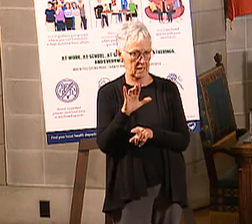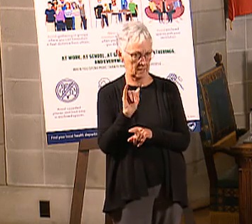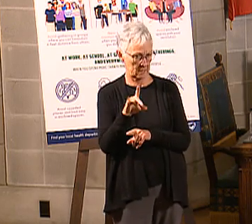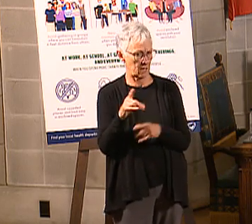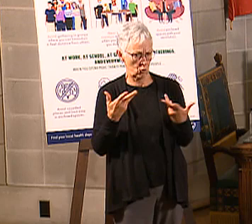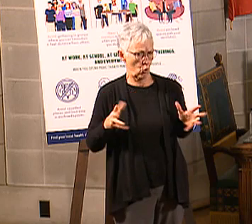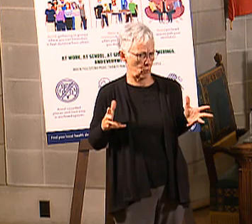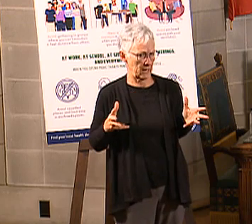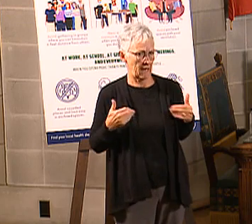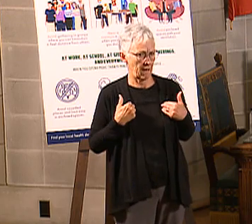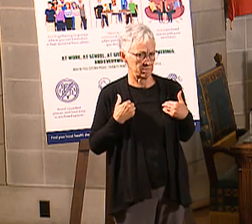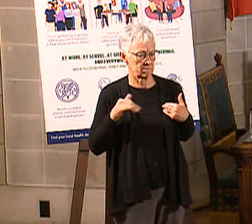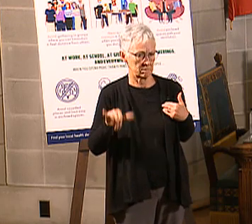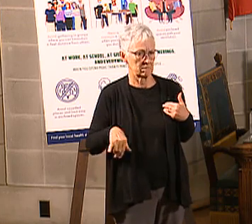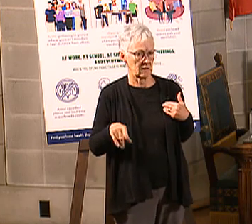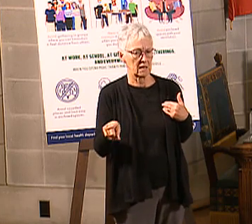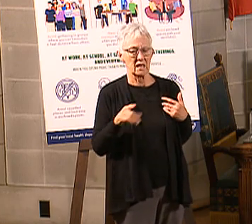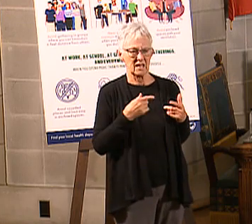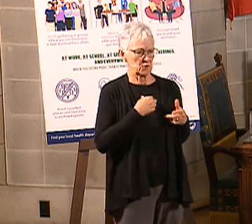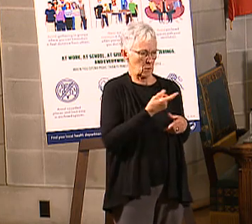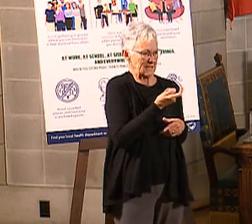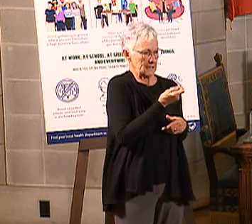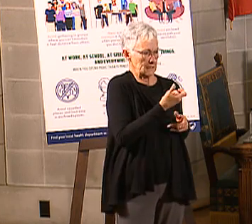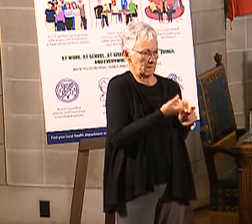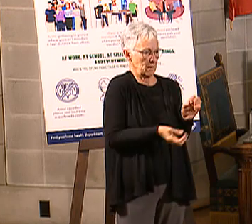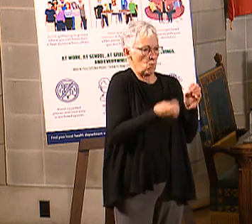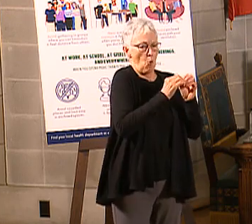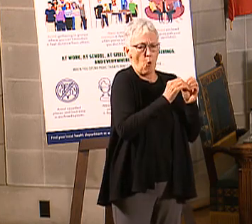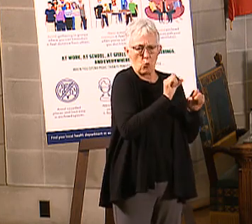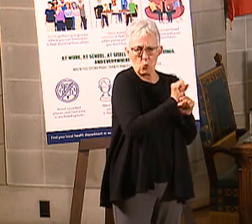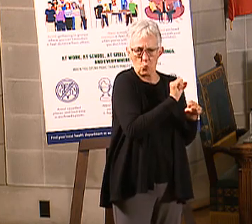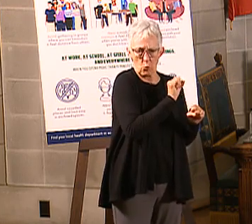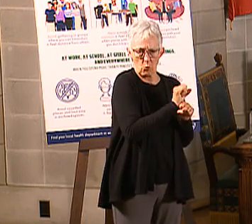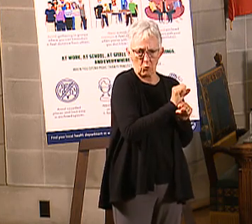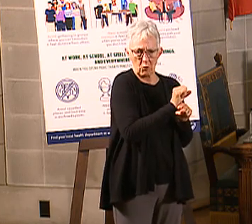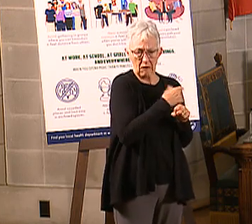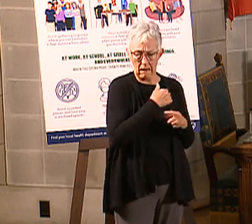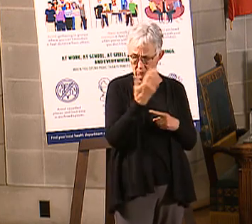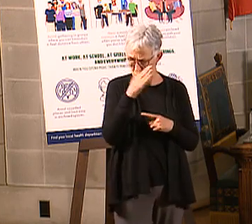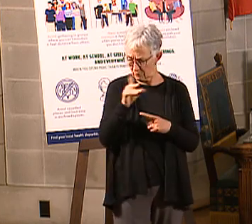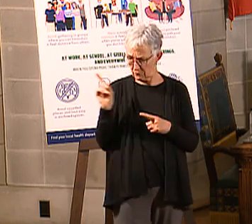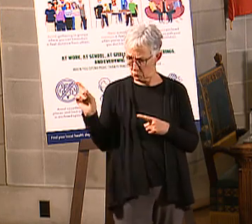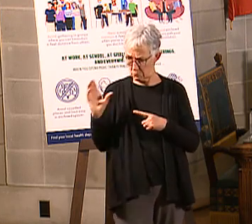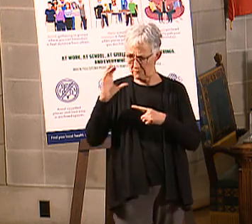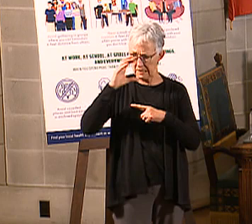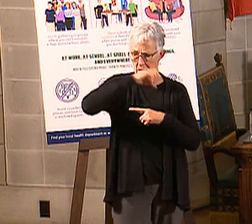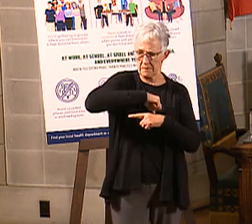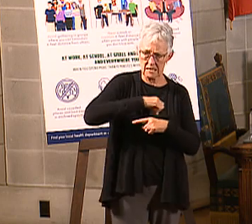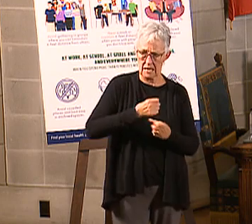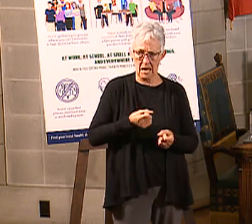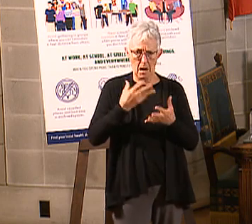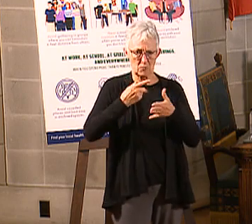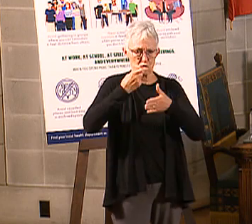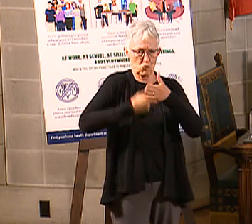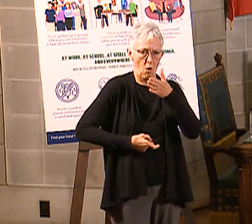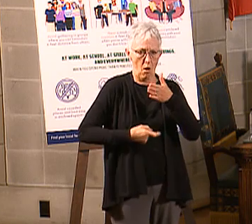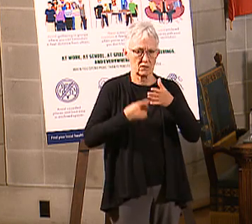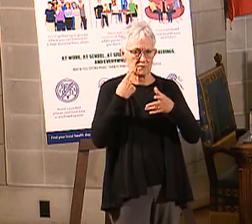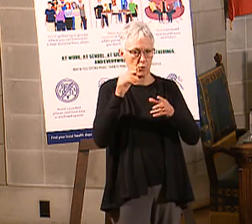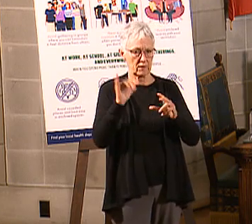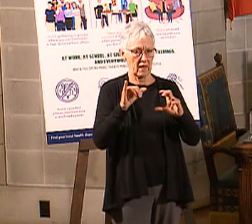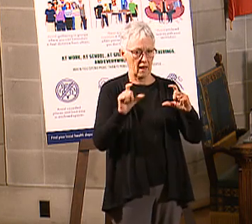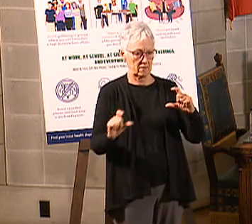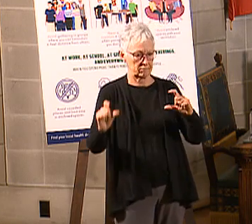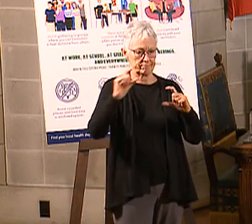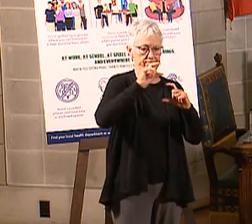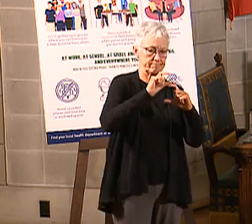you know, marginal, but we're on top of it. I don't know how much we've estimated off the top on how much that would cost. We can probably work to get that for